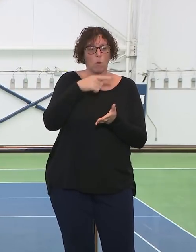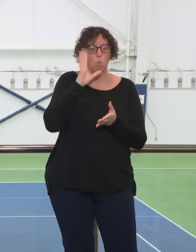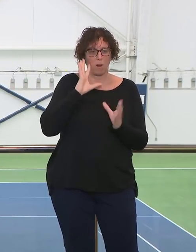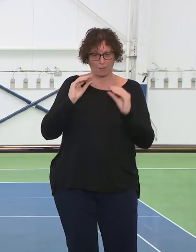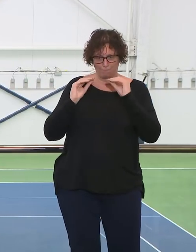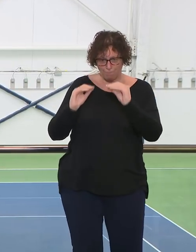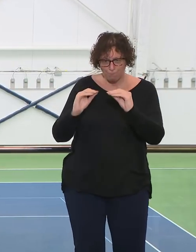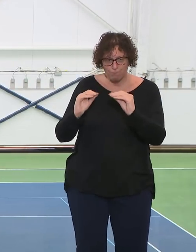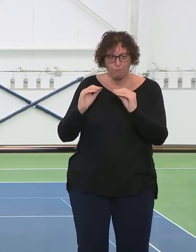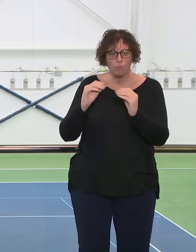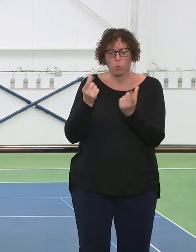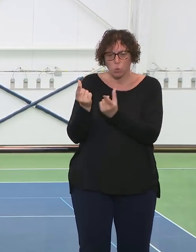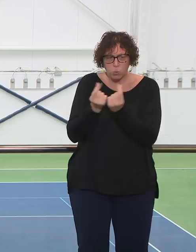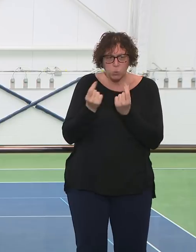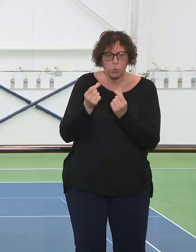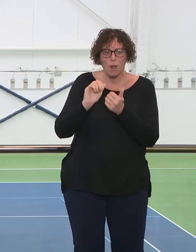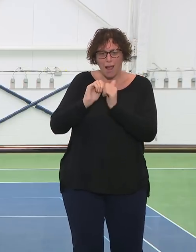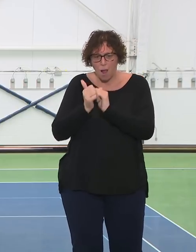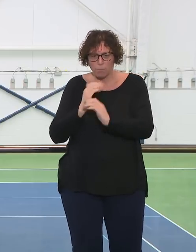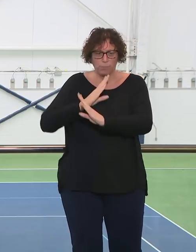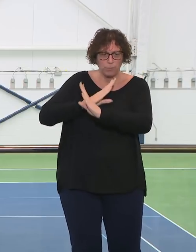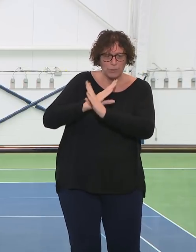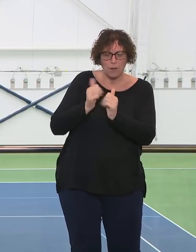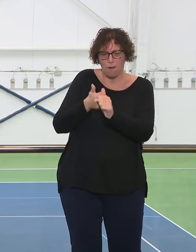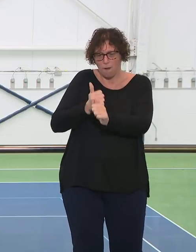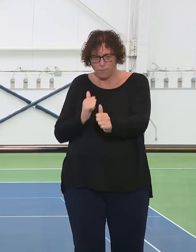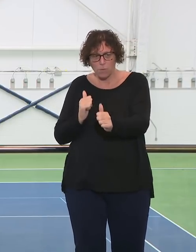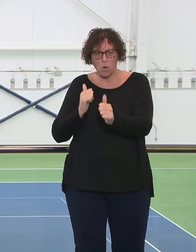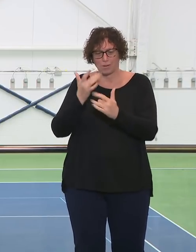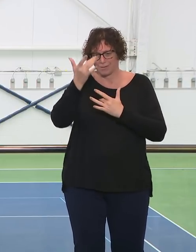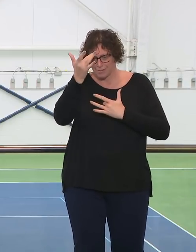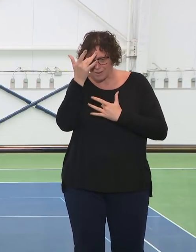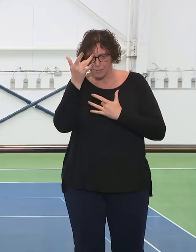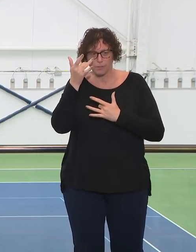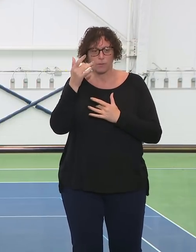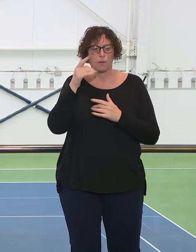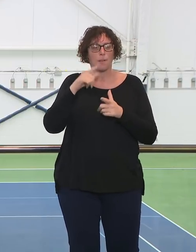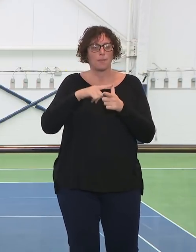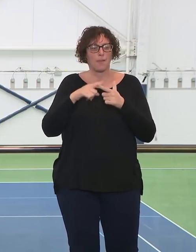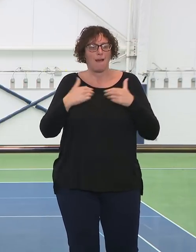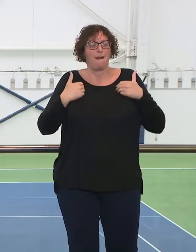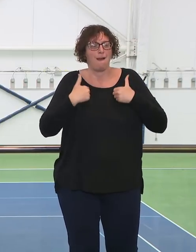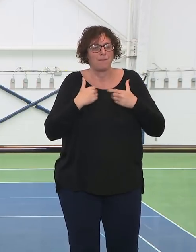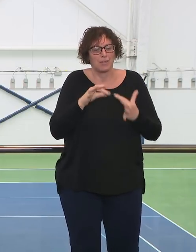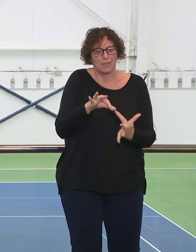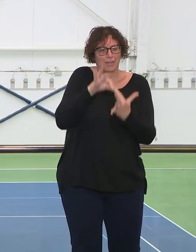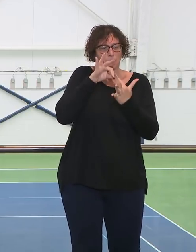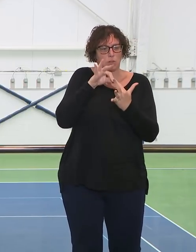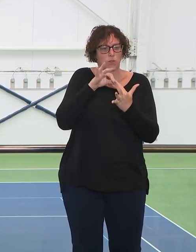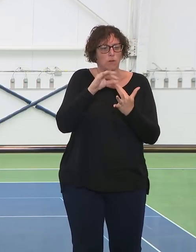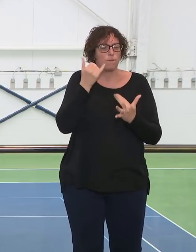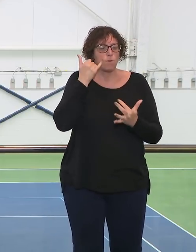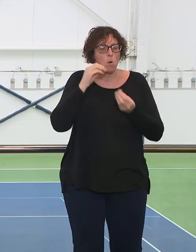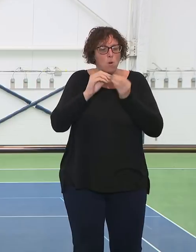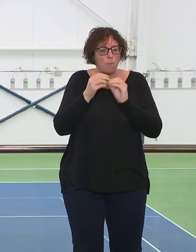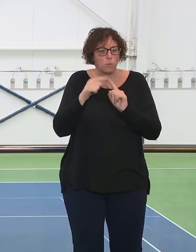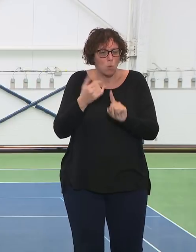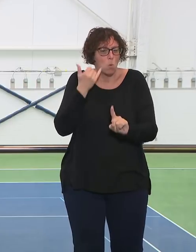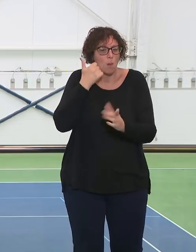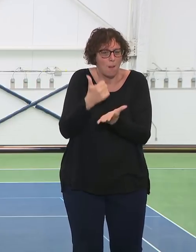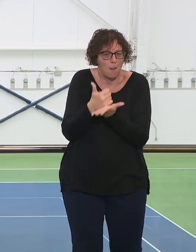and get support. So there's actually a pretty elaborate follow-up schema, but we'll get you exactly the details of it.